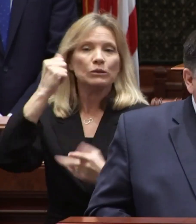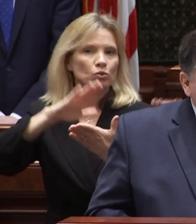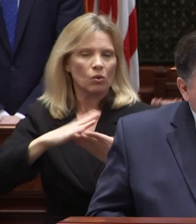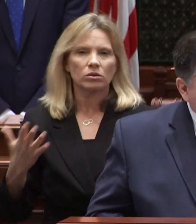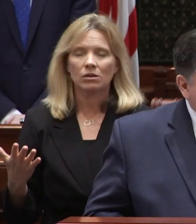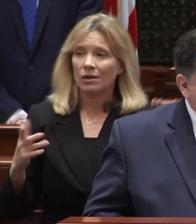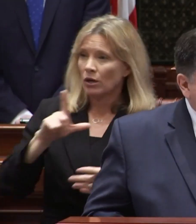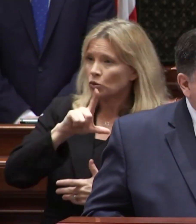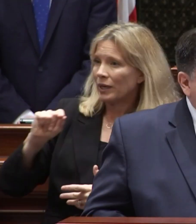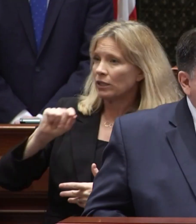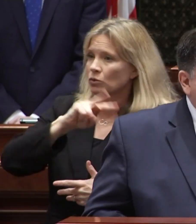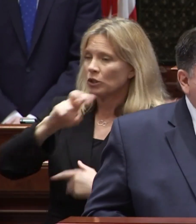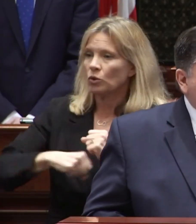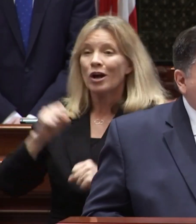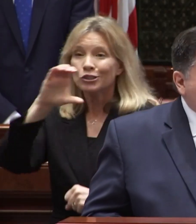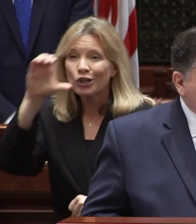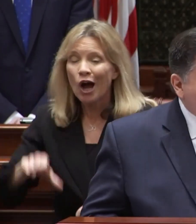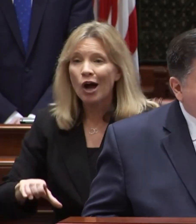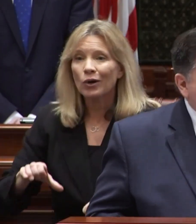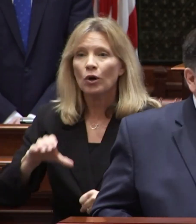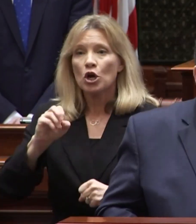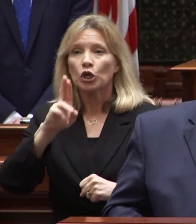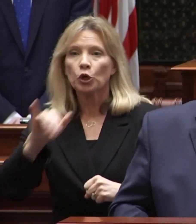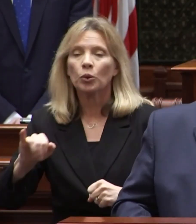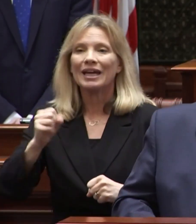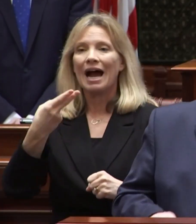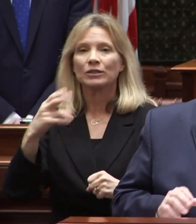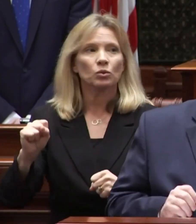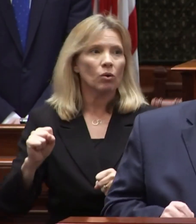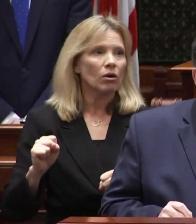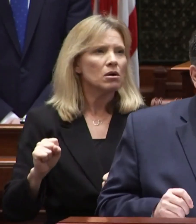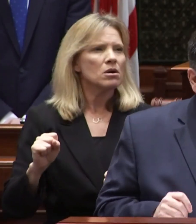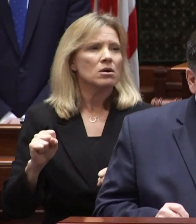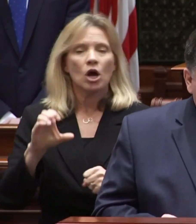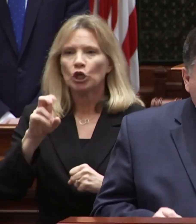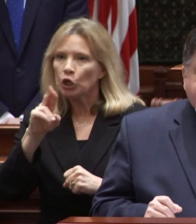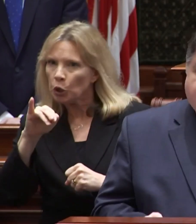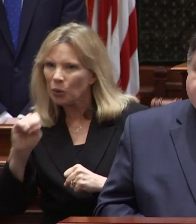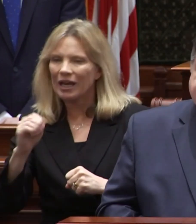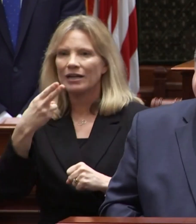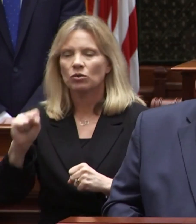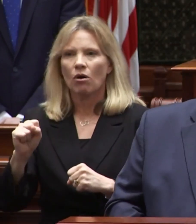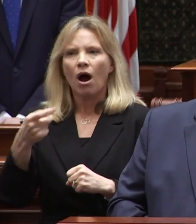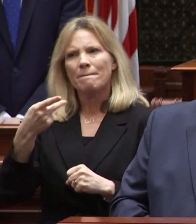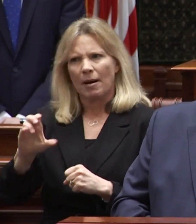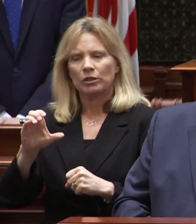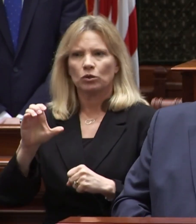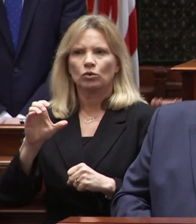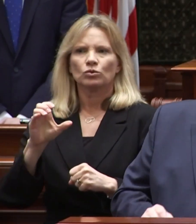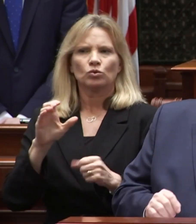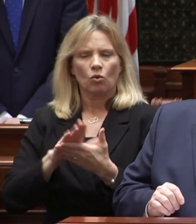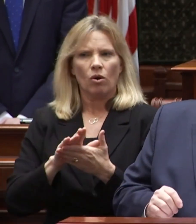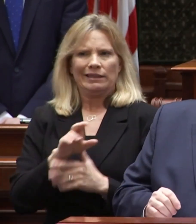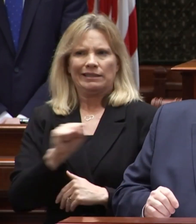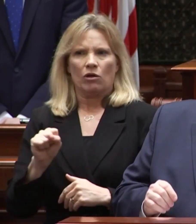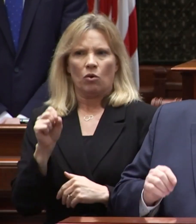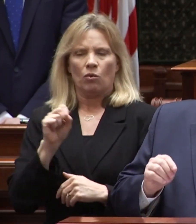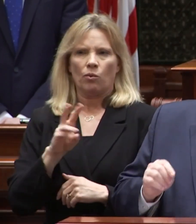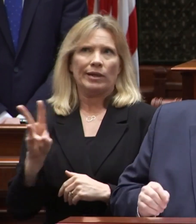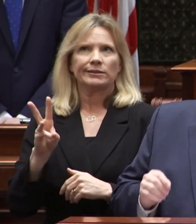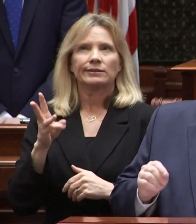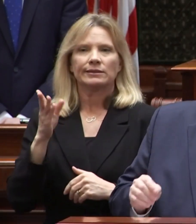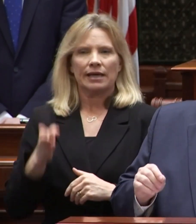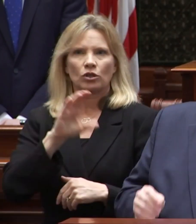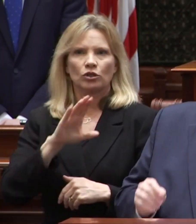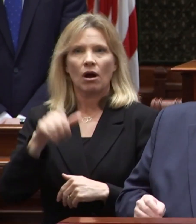in 2022 chicago's curie high school a public school on the southwest side of chicago was one of the